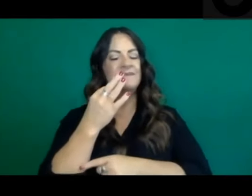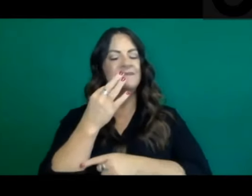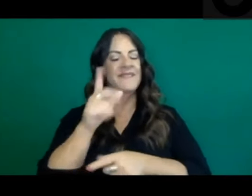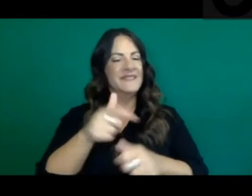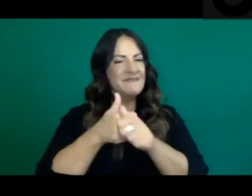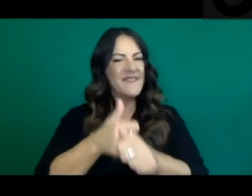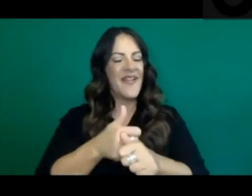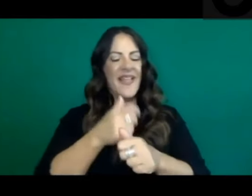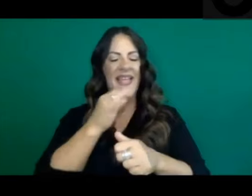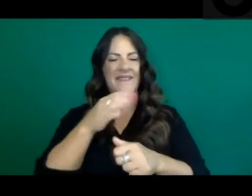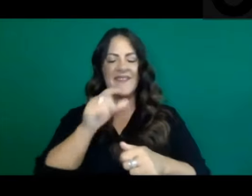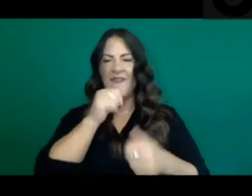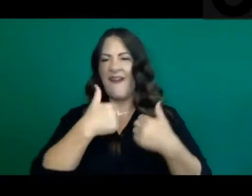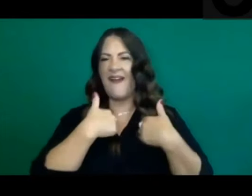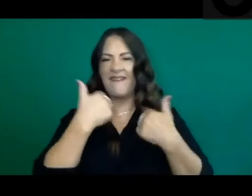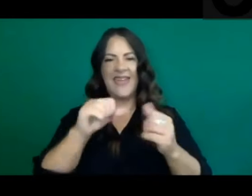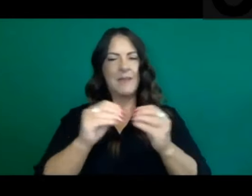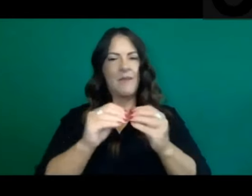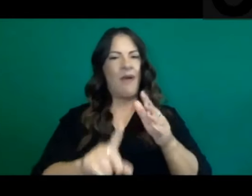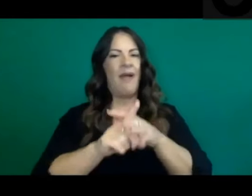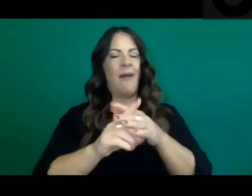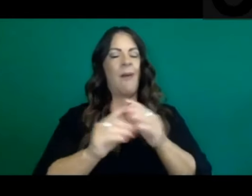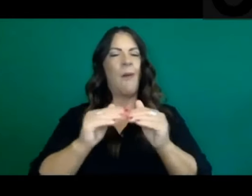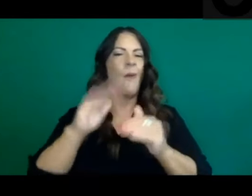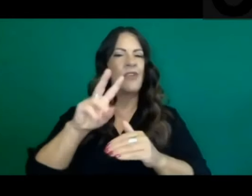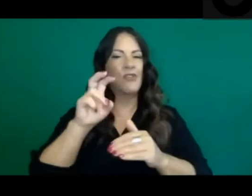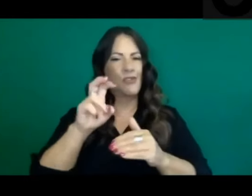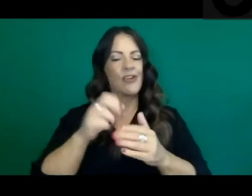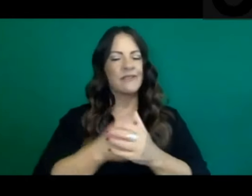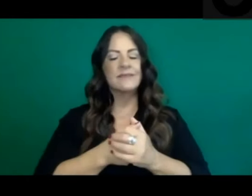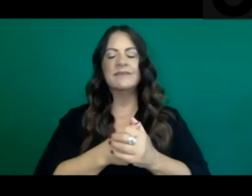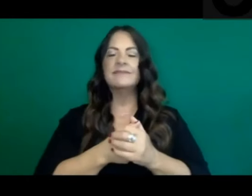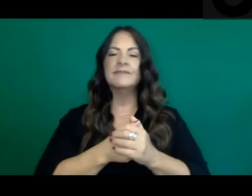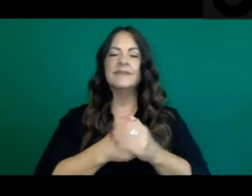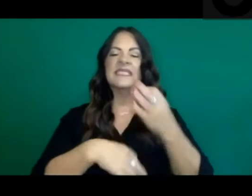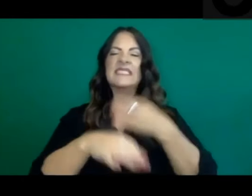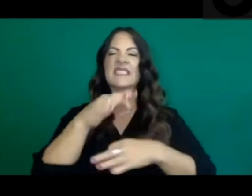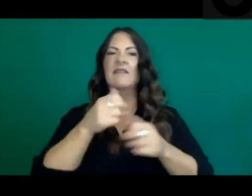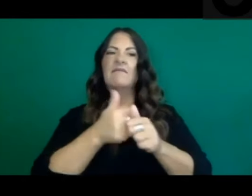whom have already started school in a virtual distance learning manner.